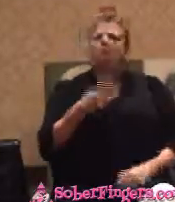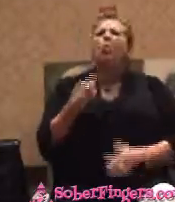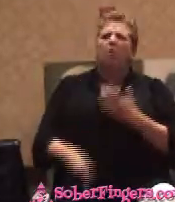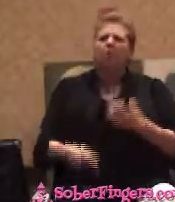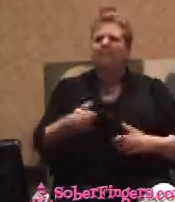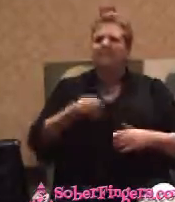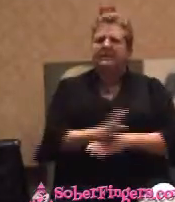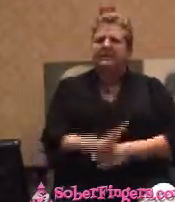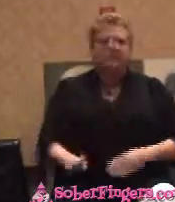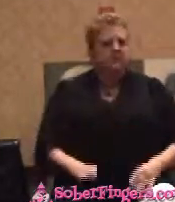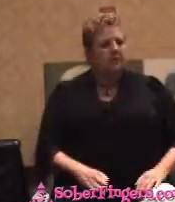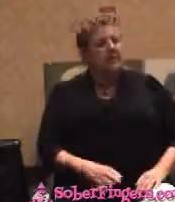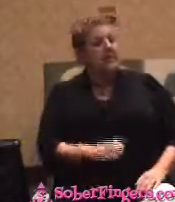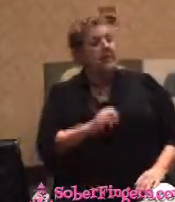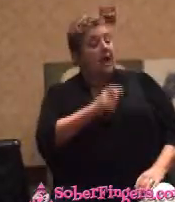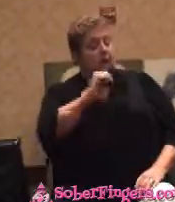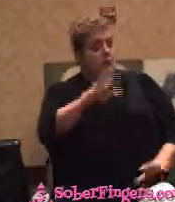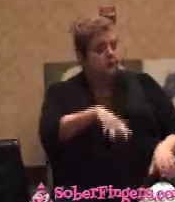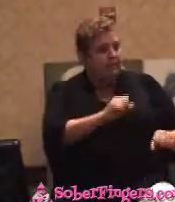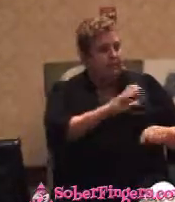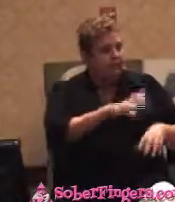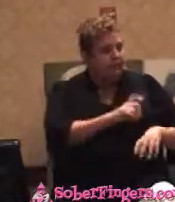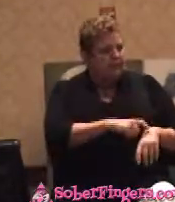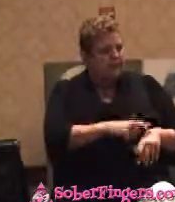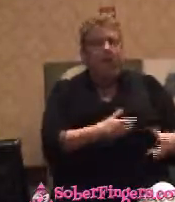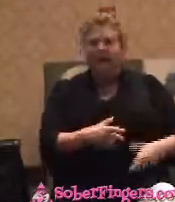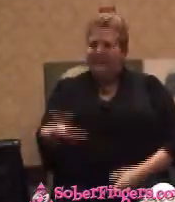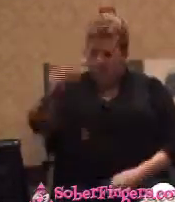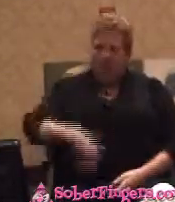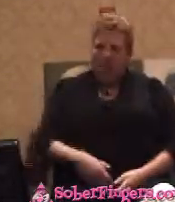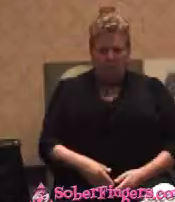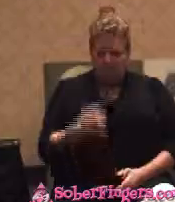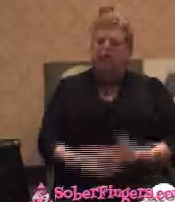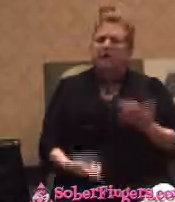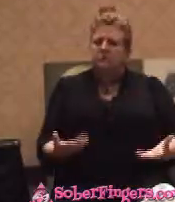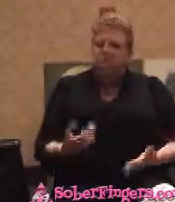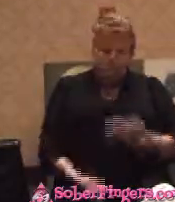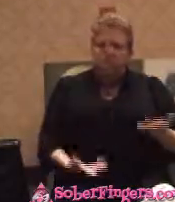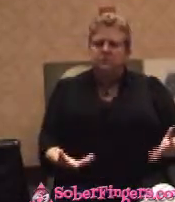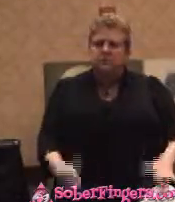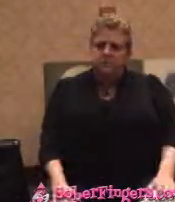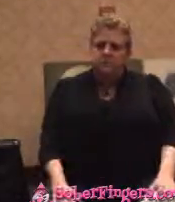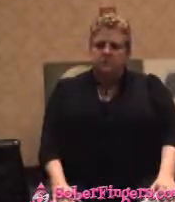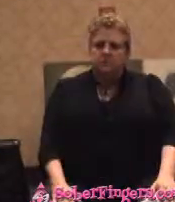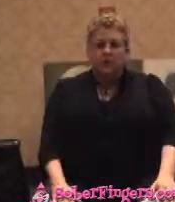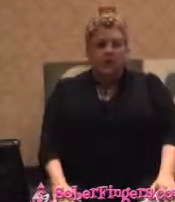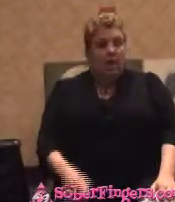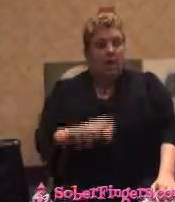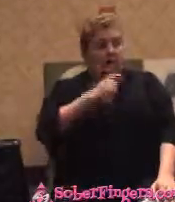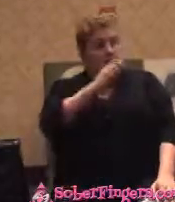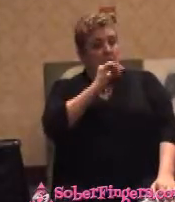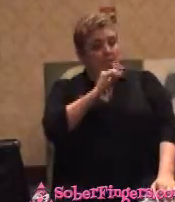Yes, sir. I won't take much of your time. Come on in. What is it? What is it? And I said, well, sir, I want to tell you something.